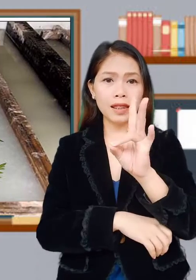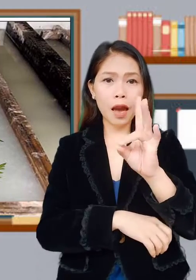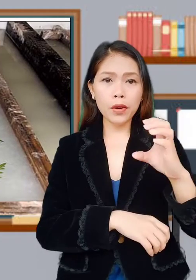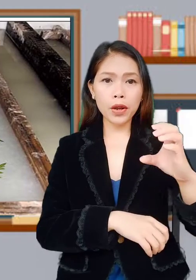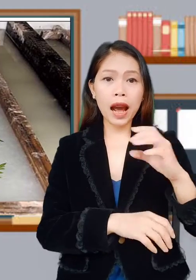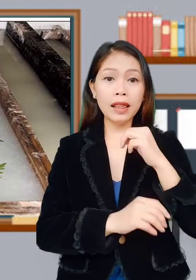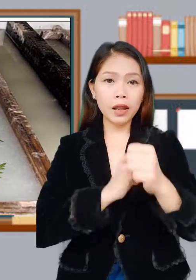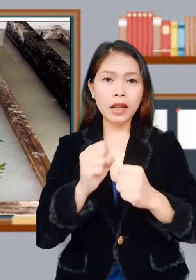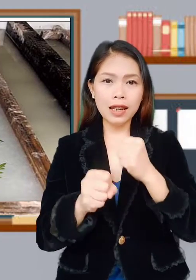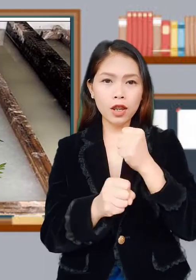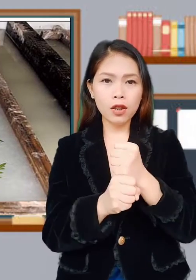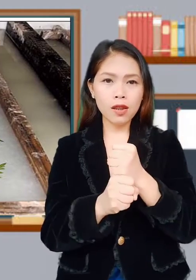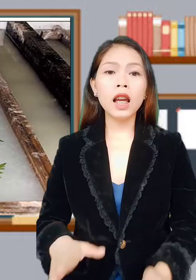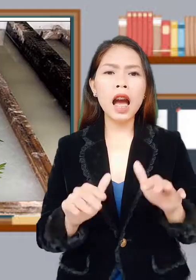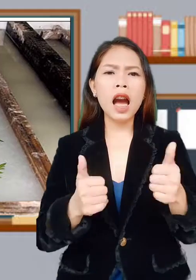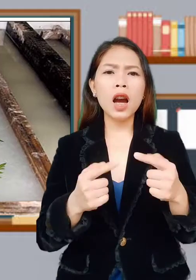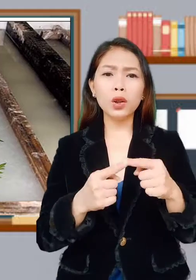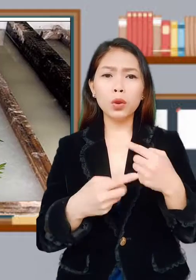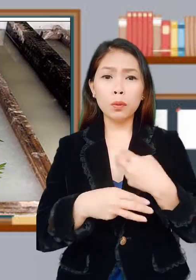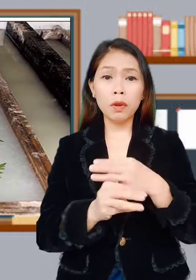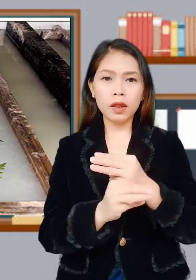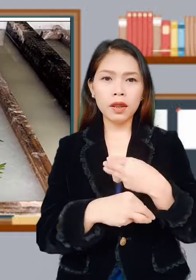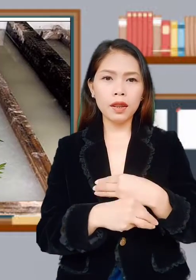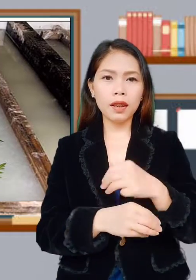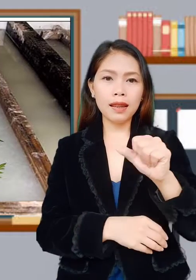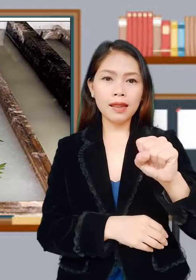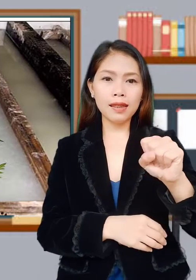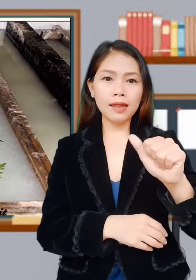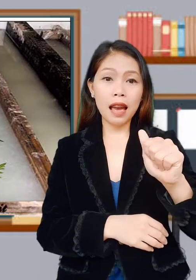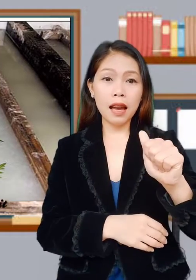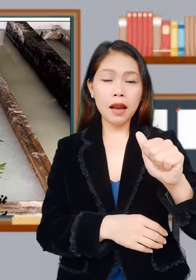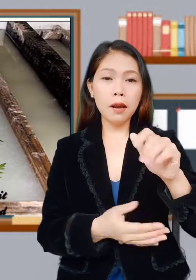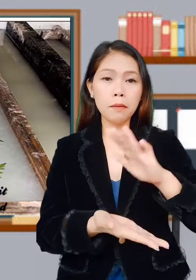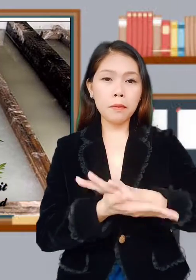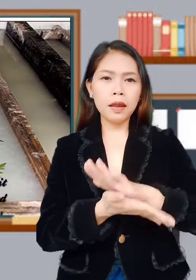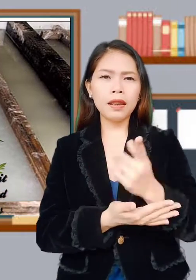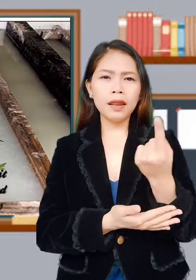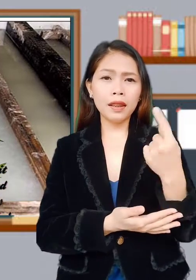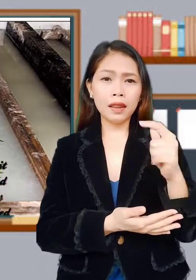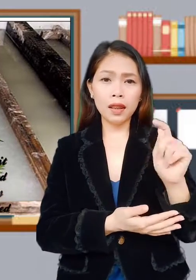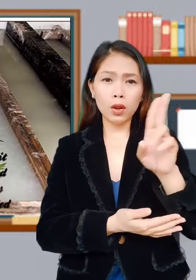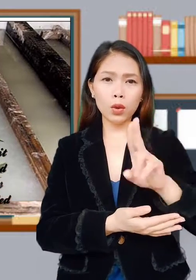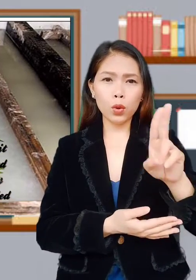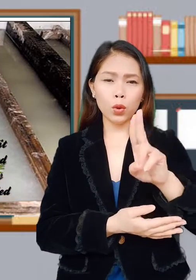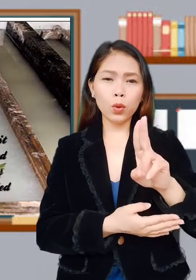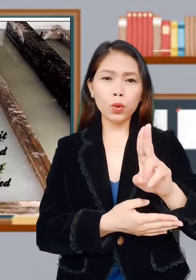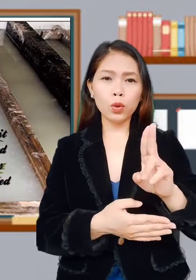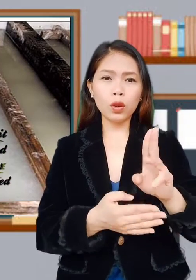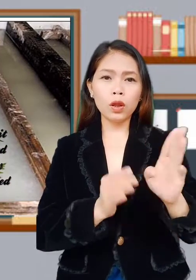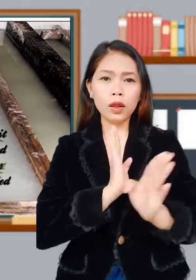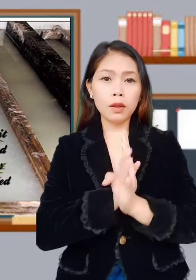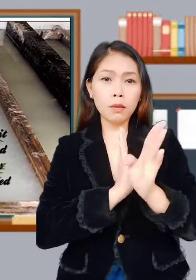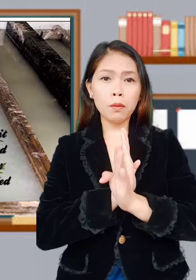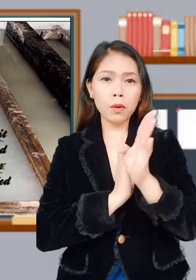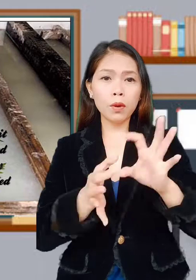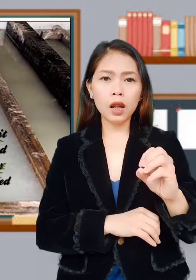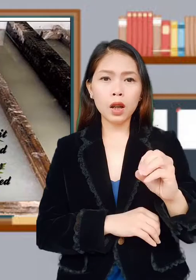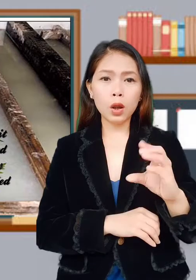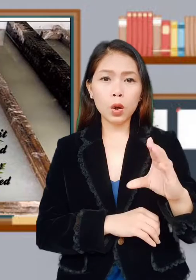years. How to make sa paper? They use the bark of local sa